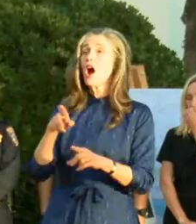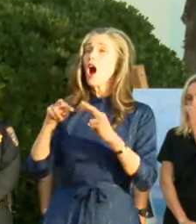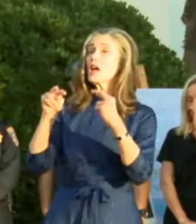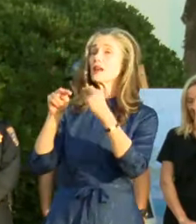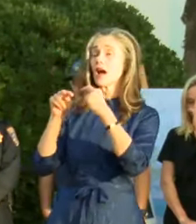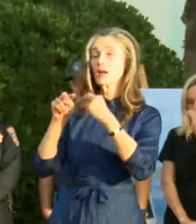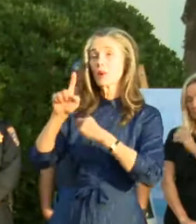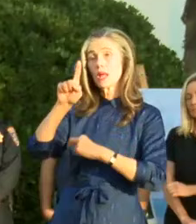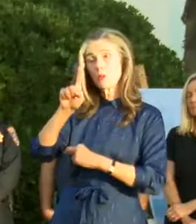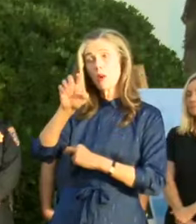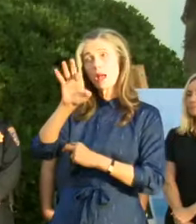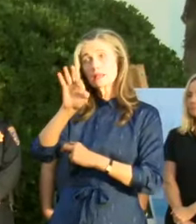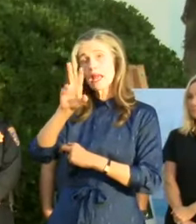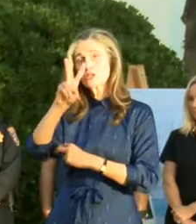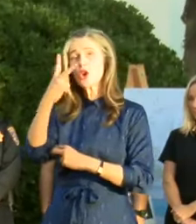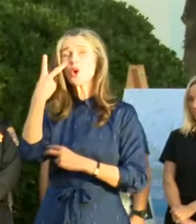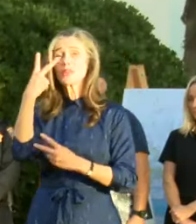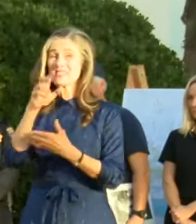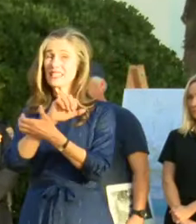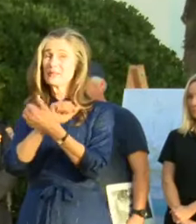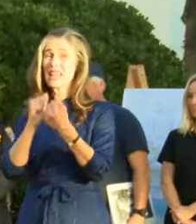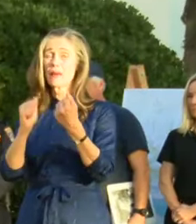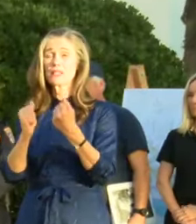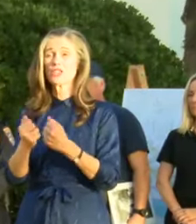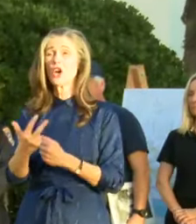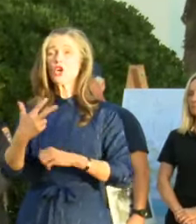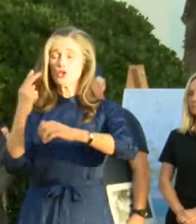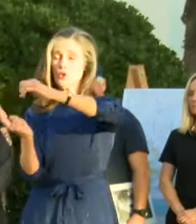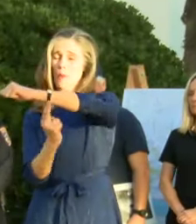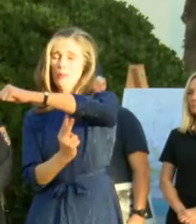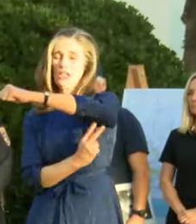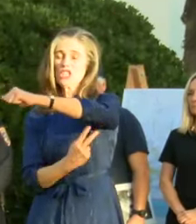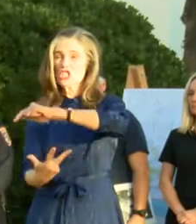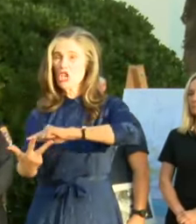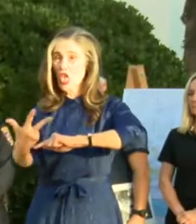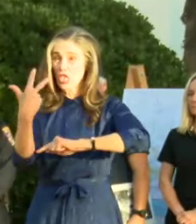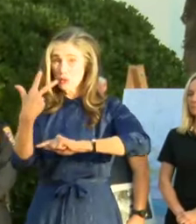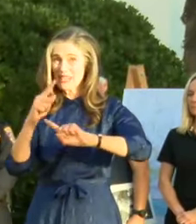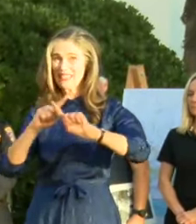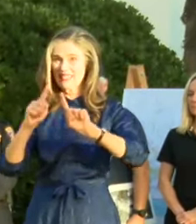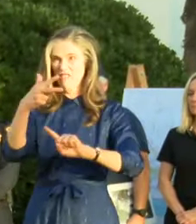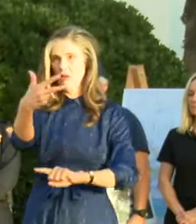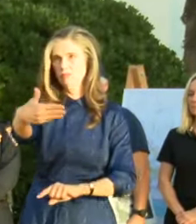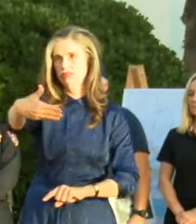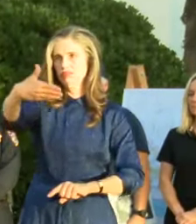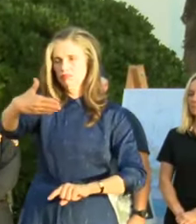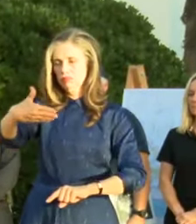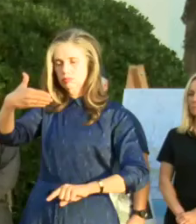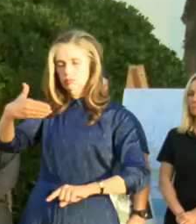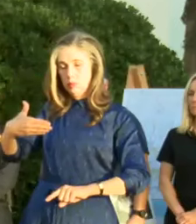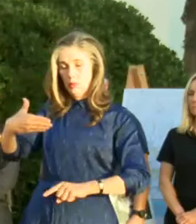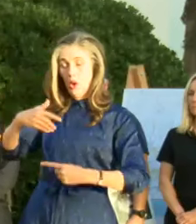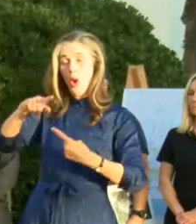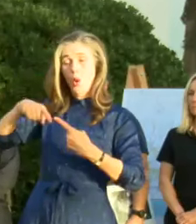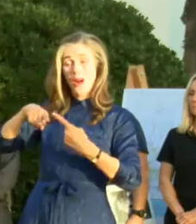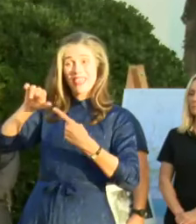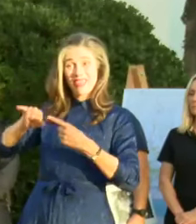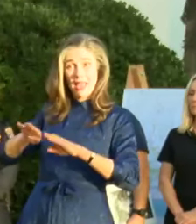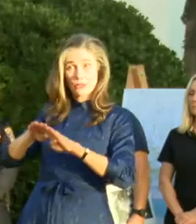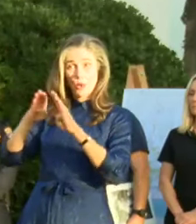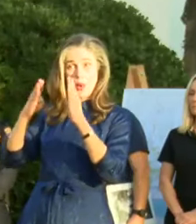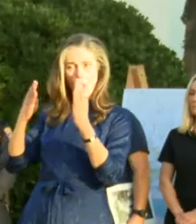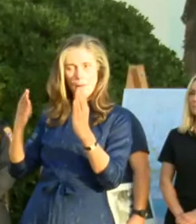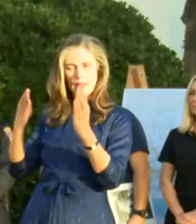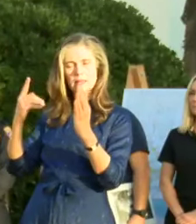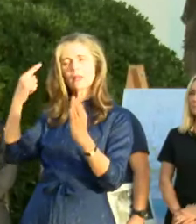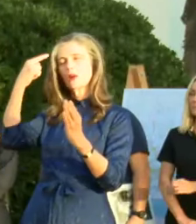damage to three different bridges. Once we're able to open 192, we anticipate there will be some sort